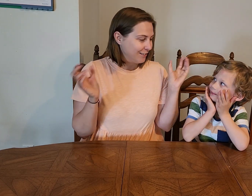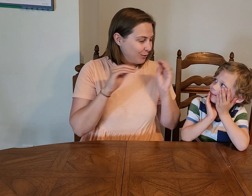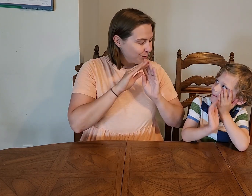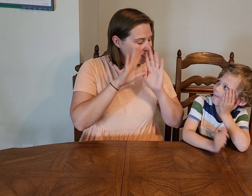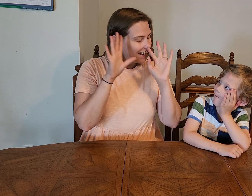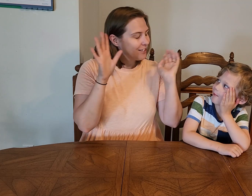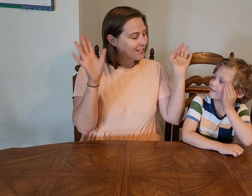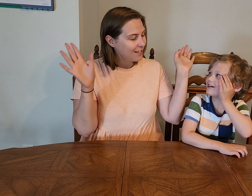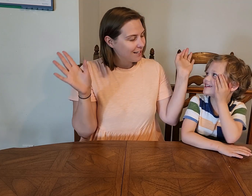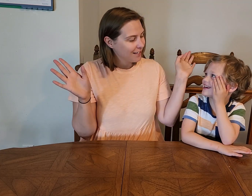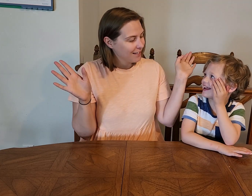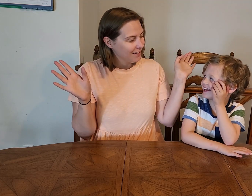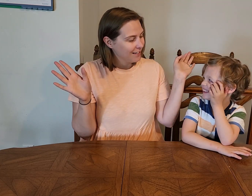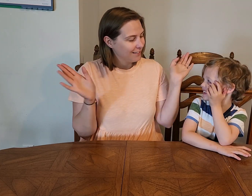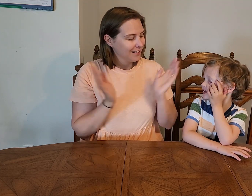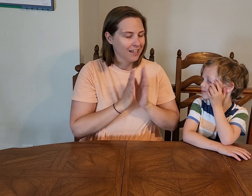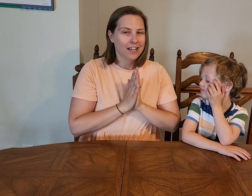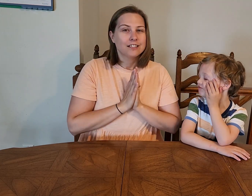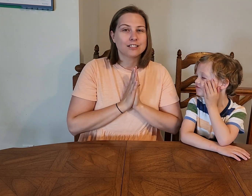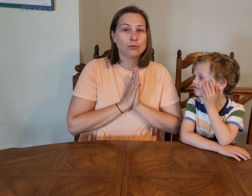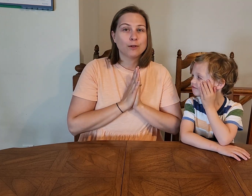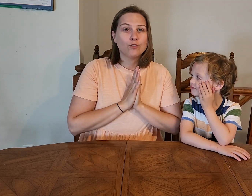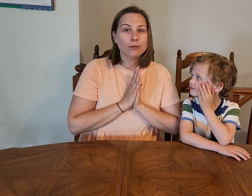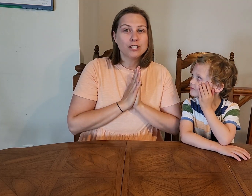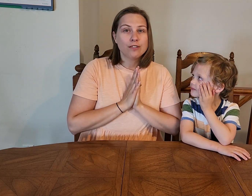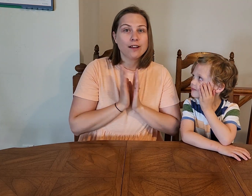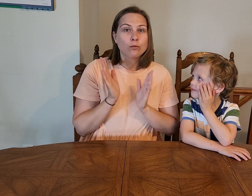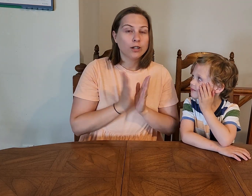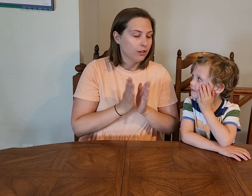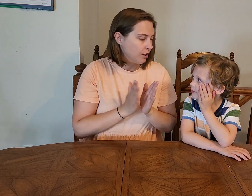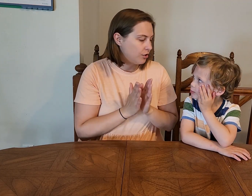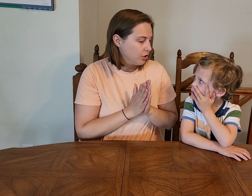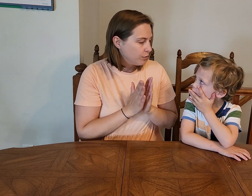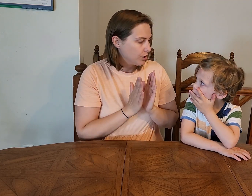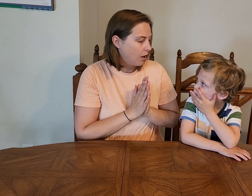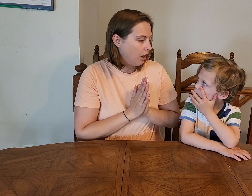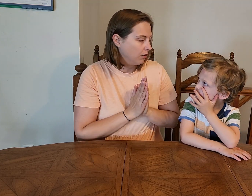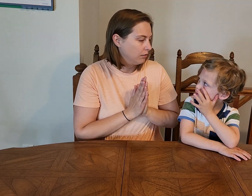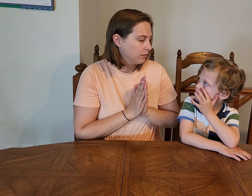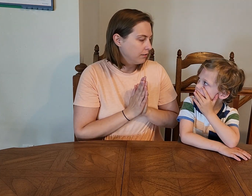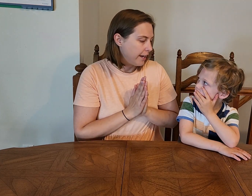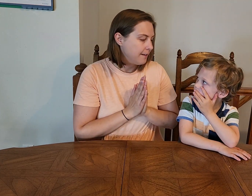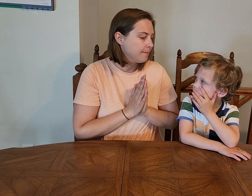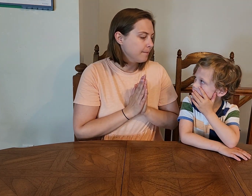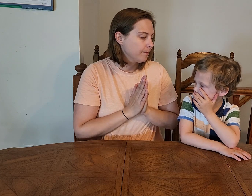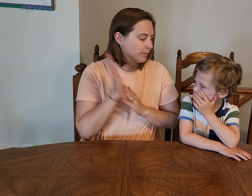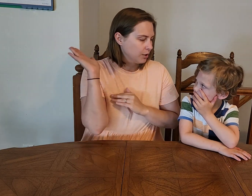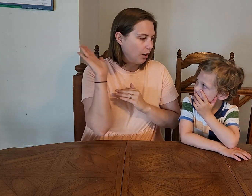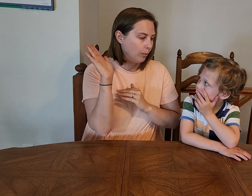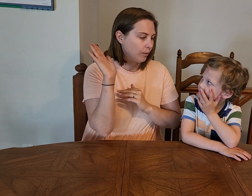creation creation so before we do that we're gonna do a song okay let's go